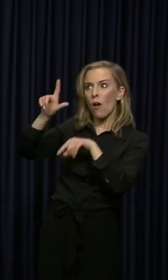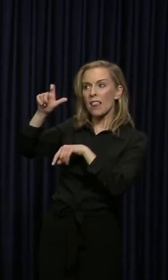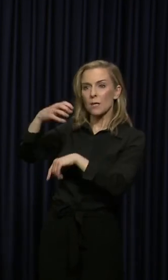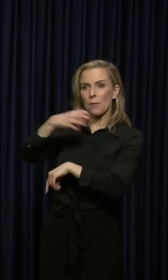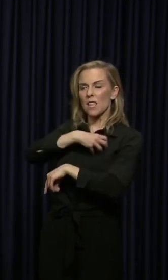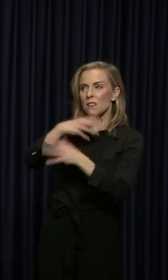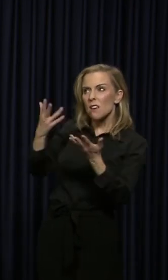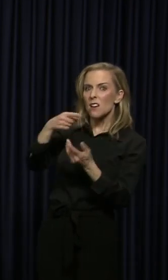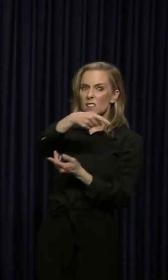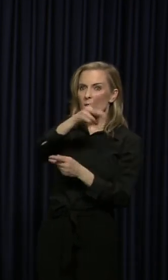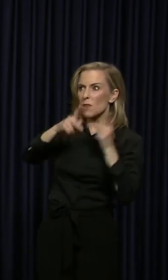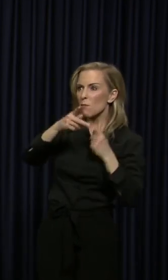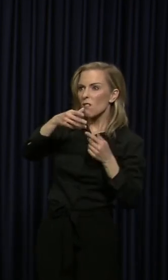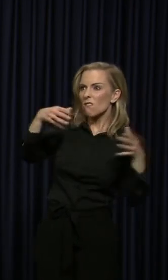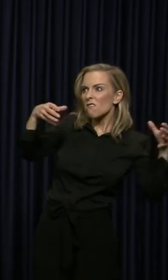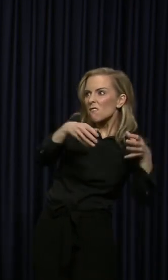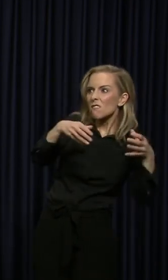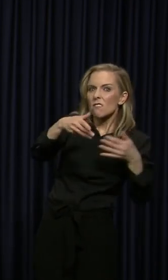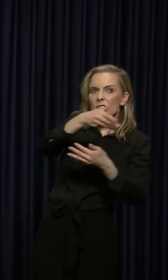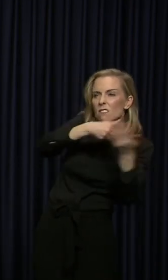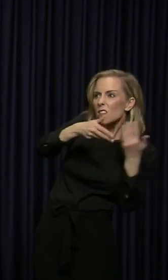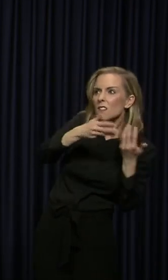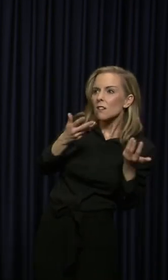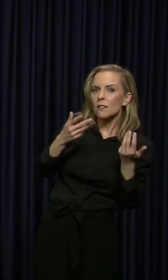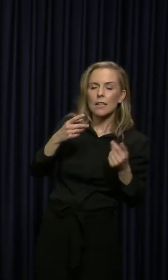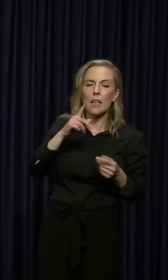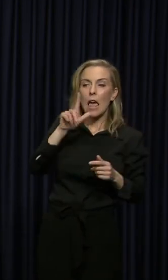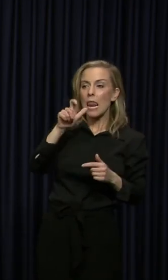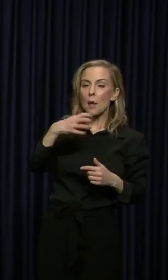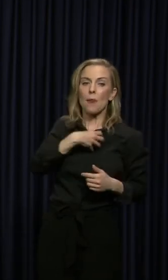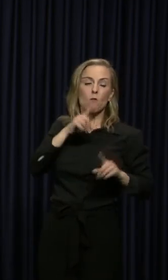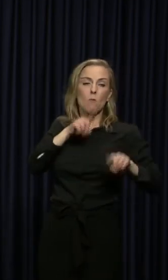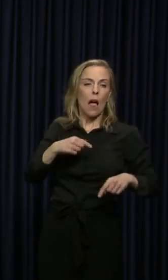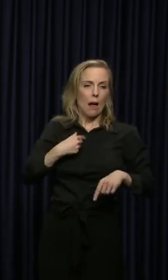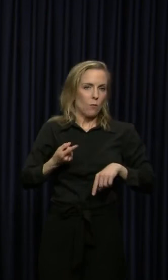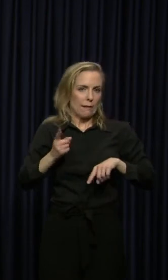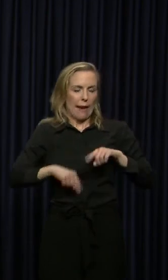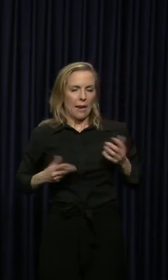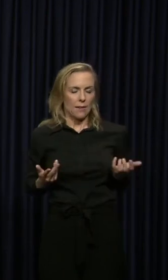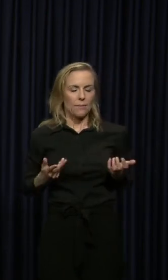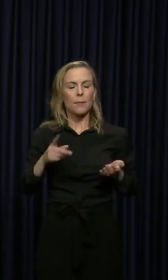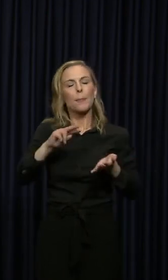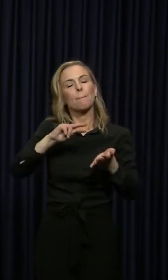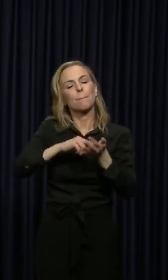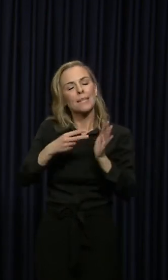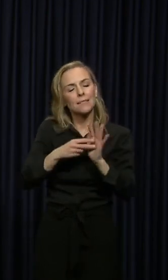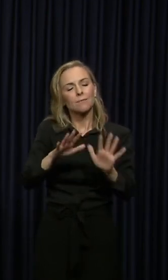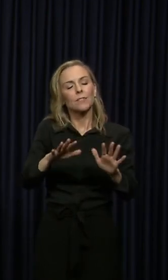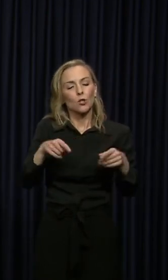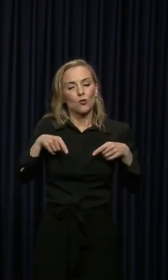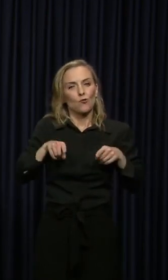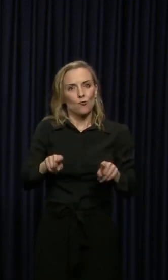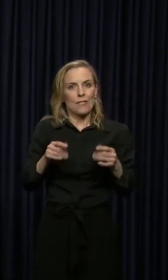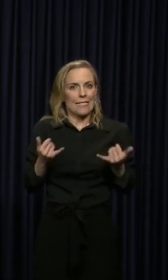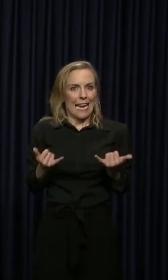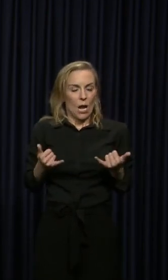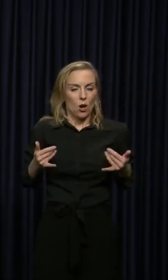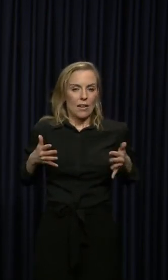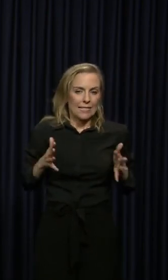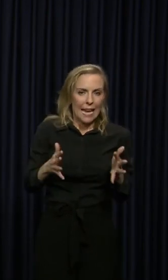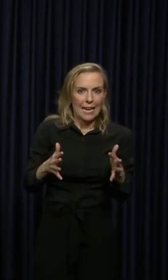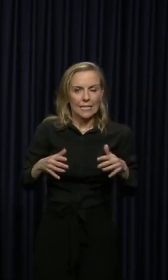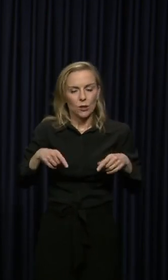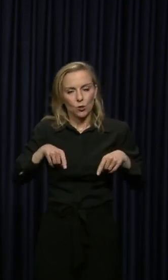we've asked in this time of anxiety and difficulty is is for our folks in law enforcement to try to encourage